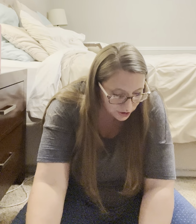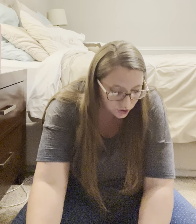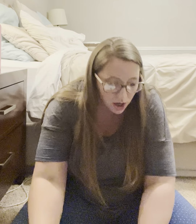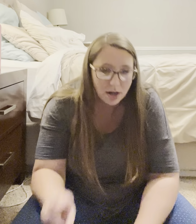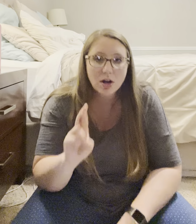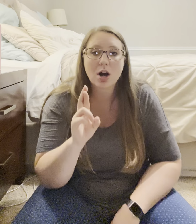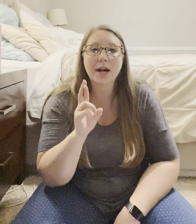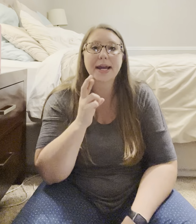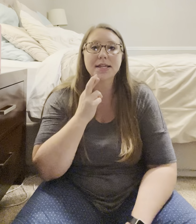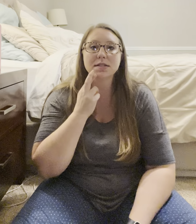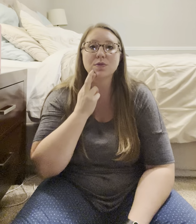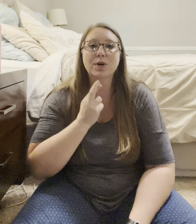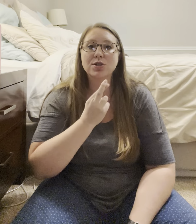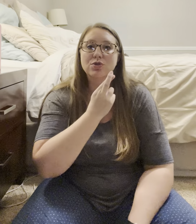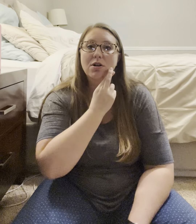Restaurant. Our hands. Restaurant.